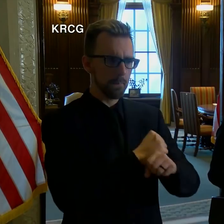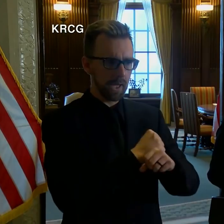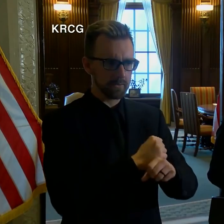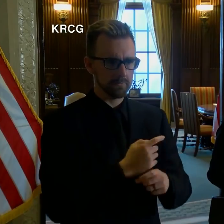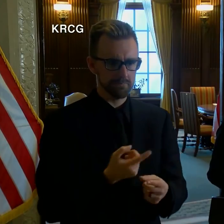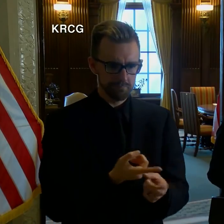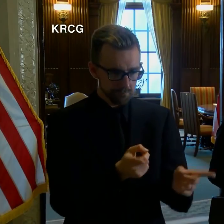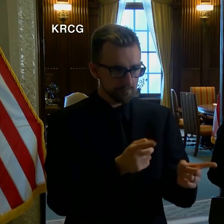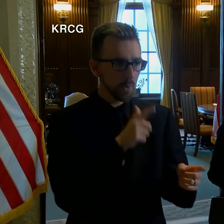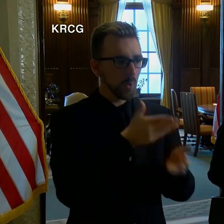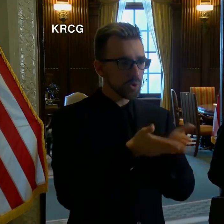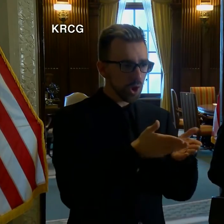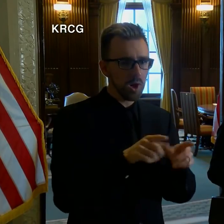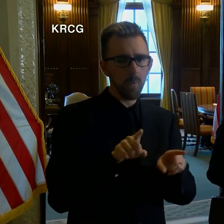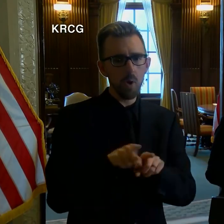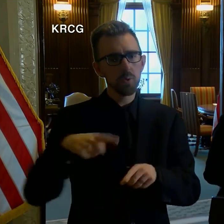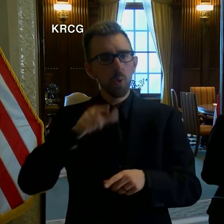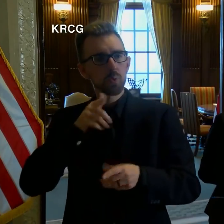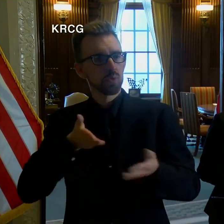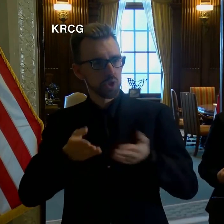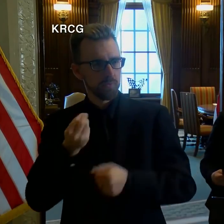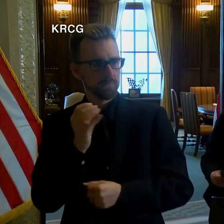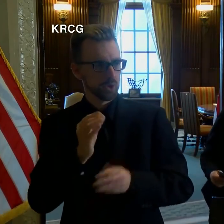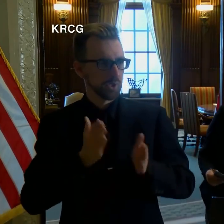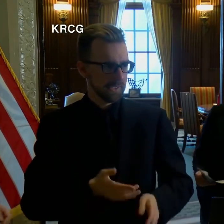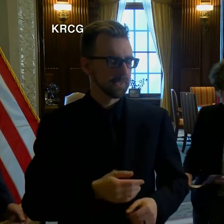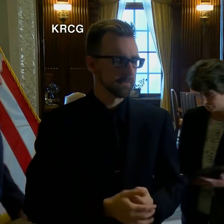of those serving our Missourians. Thank you.